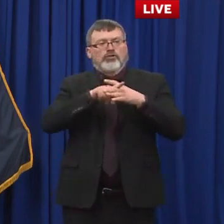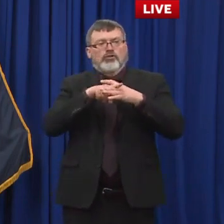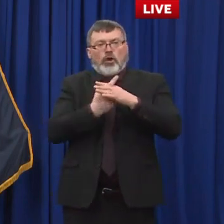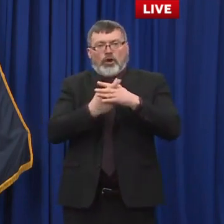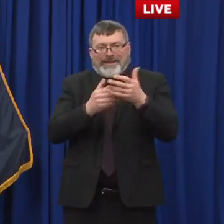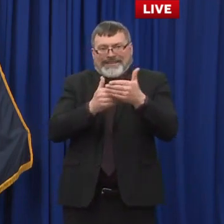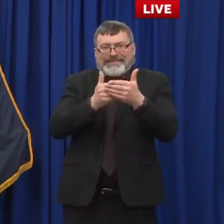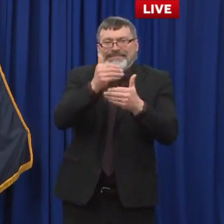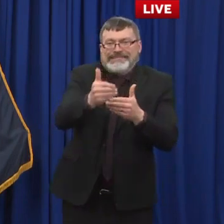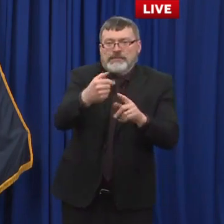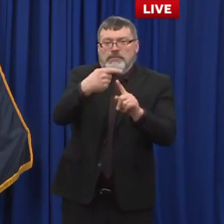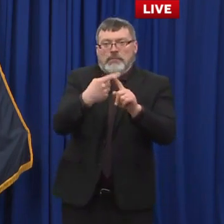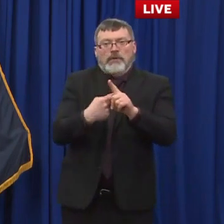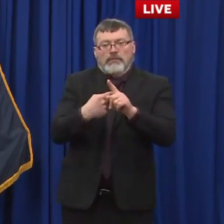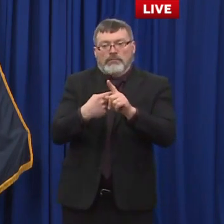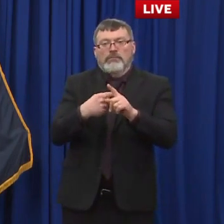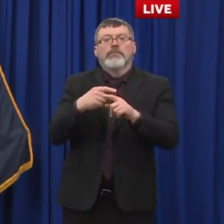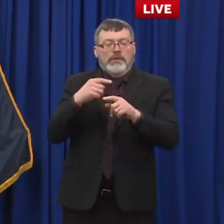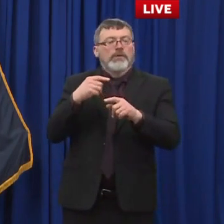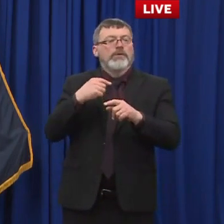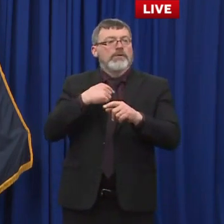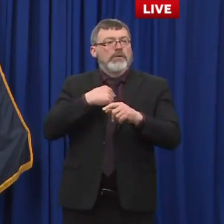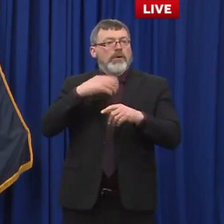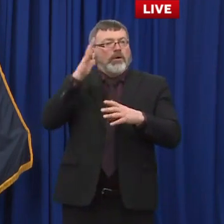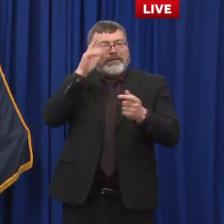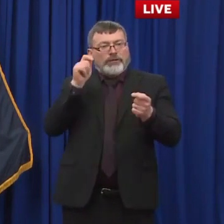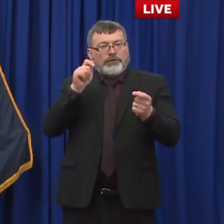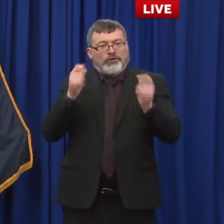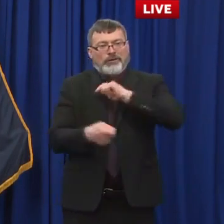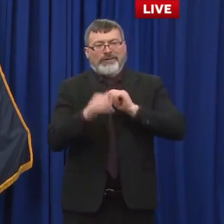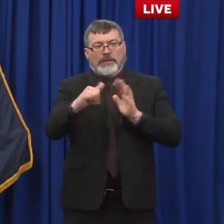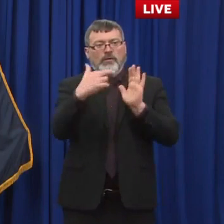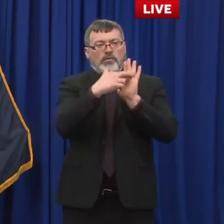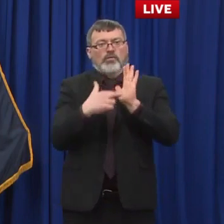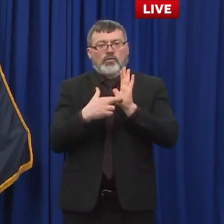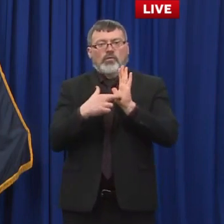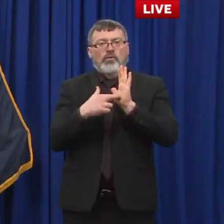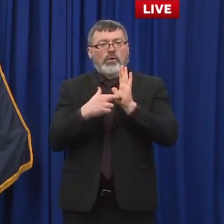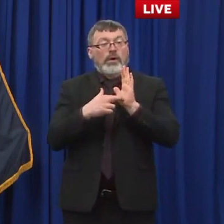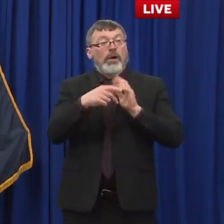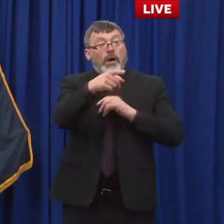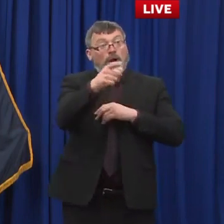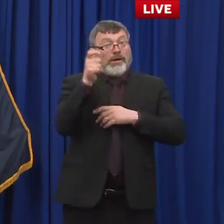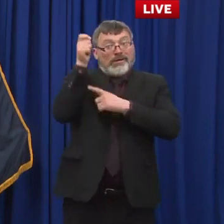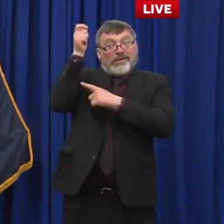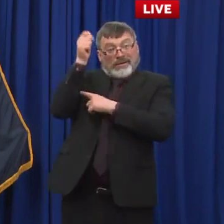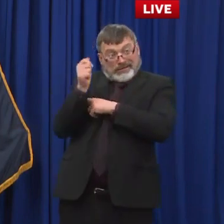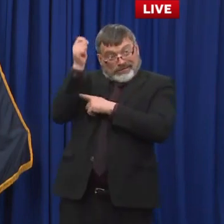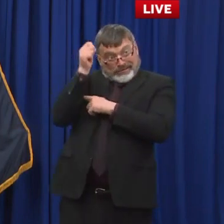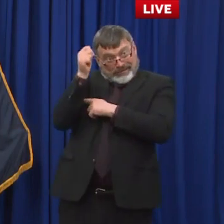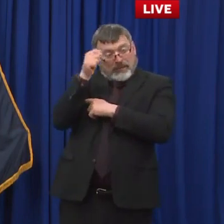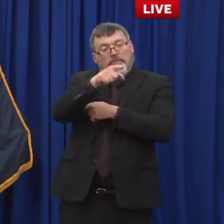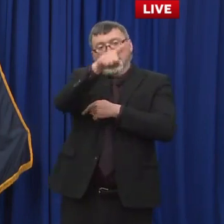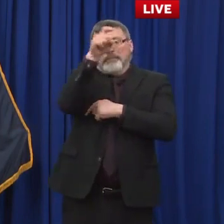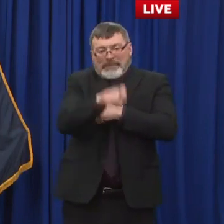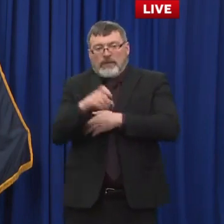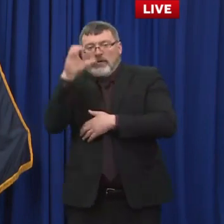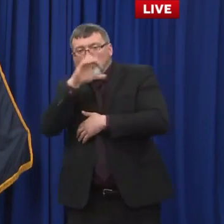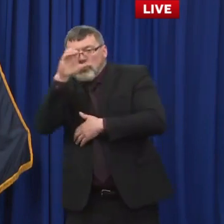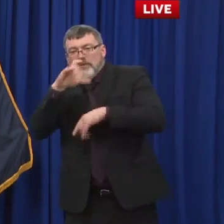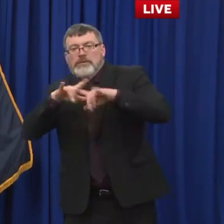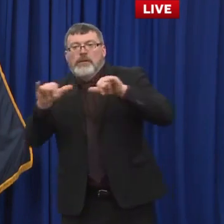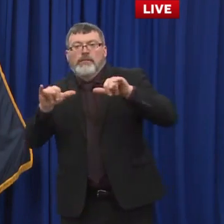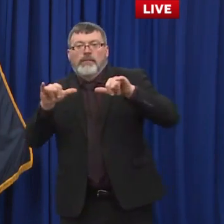It does not mean that if you can't find work that you'll lose unemployment. Not at all. All it means is that starting on May 23rd, about a month from now,